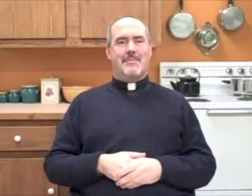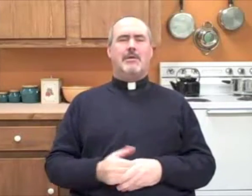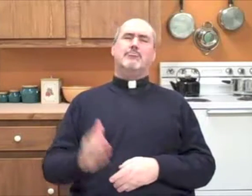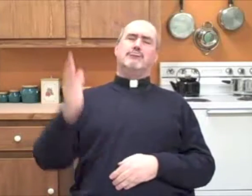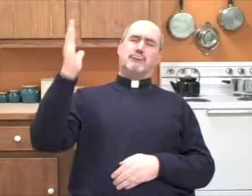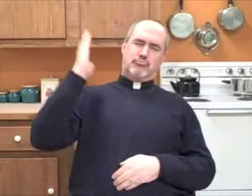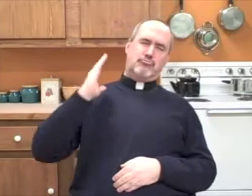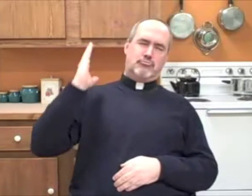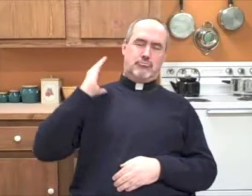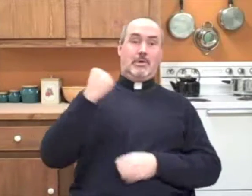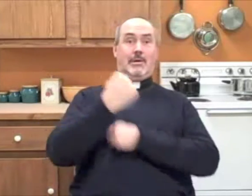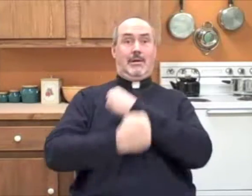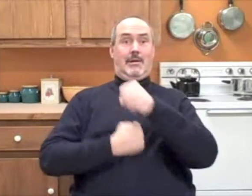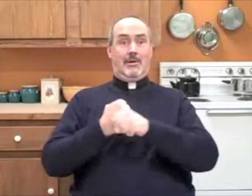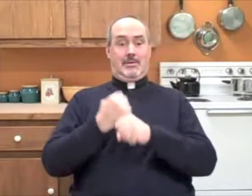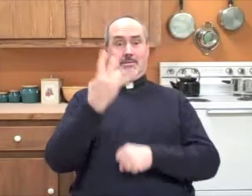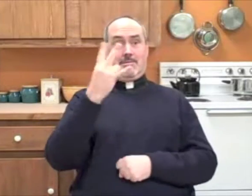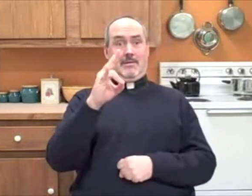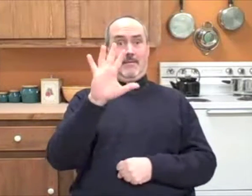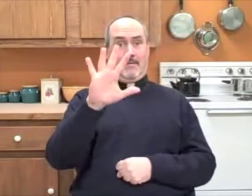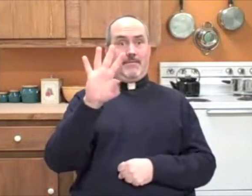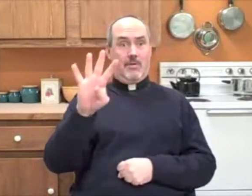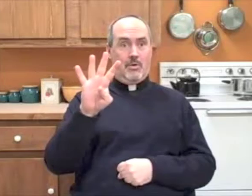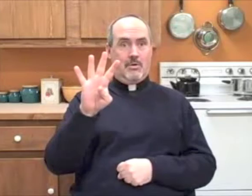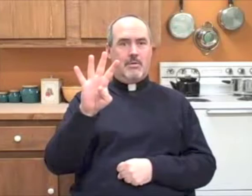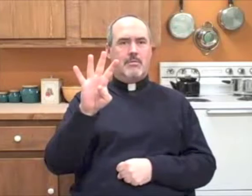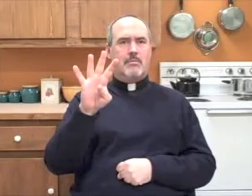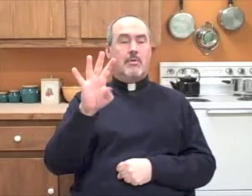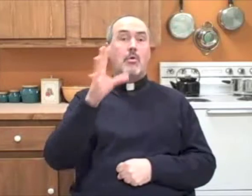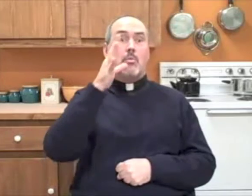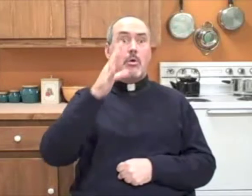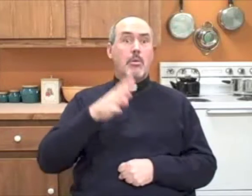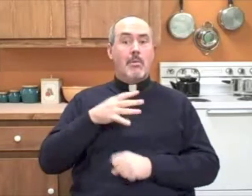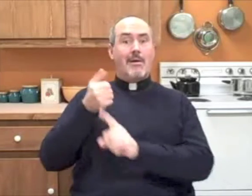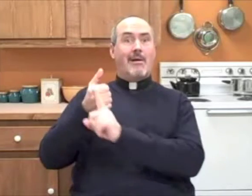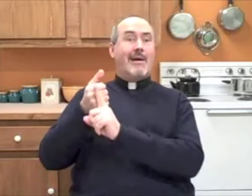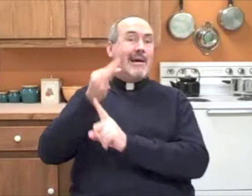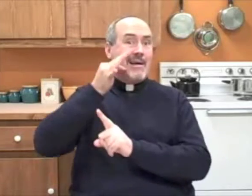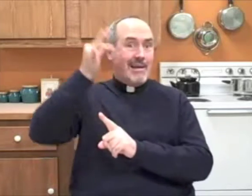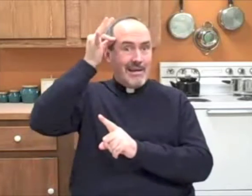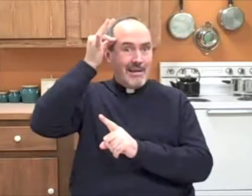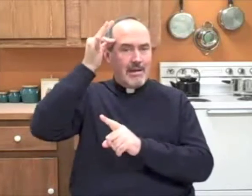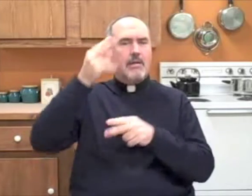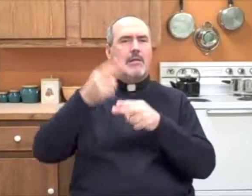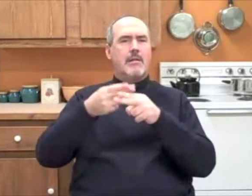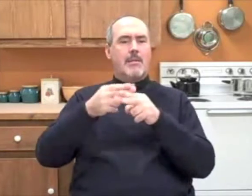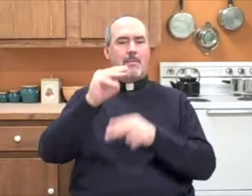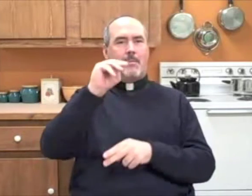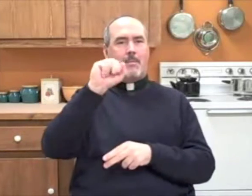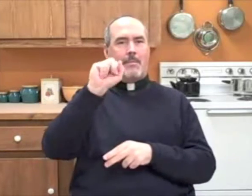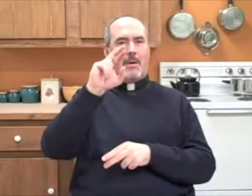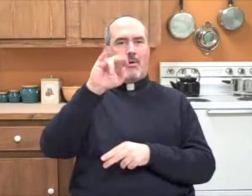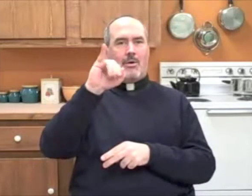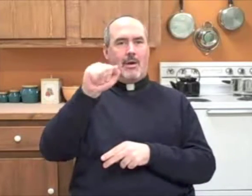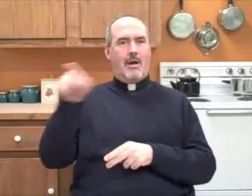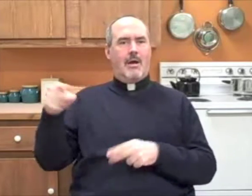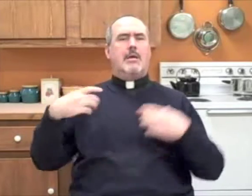it back in the year 1754 there was an Indian woman named Maria